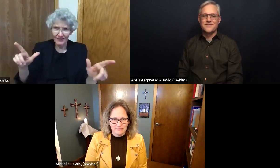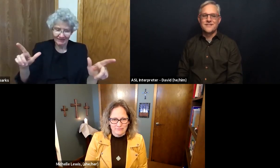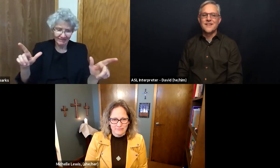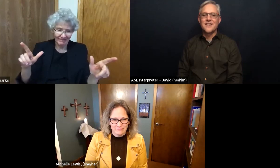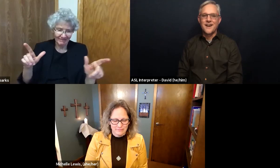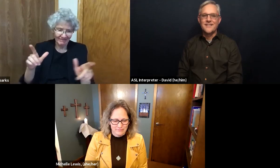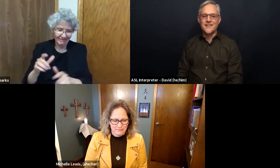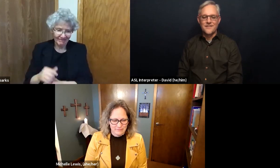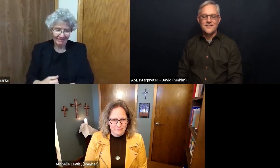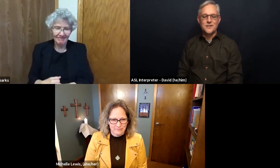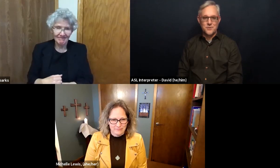God loves you.